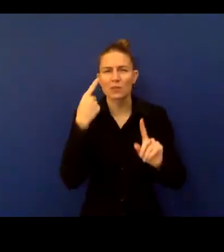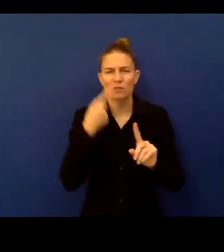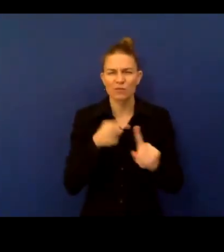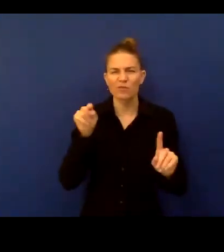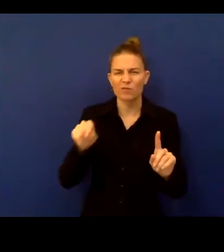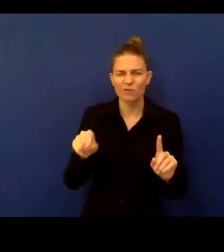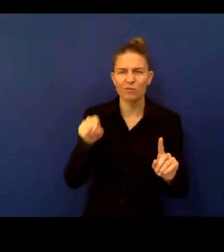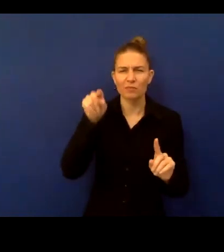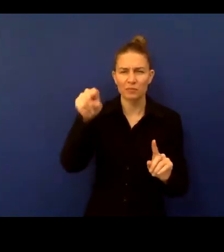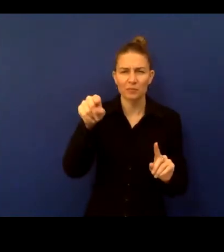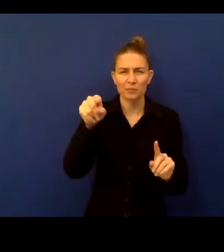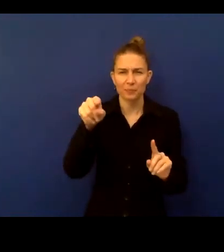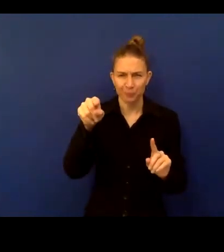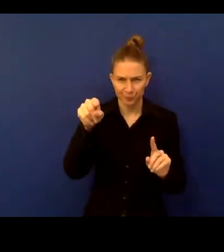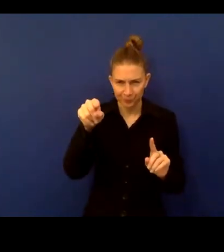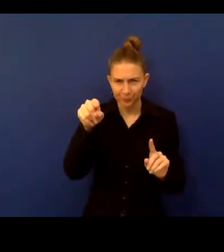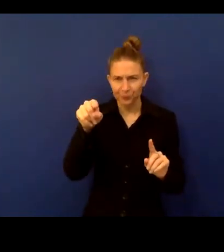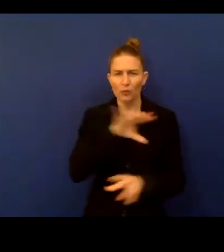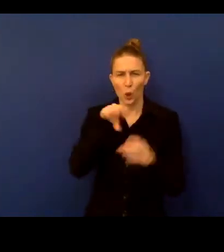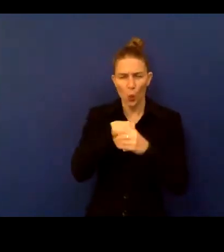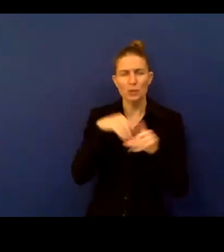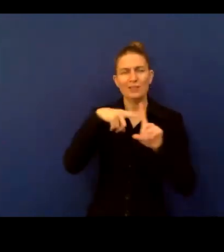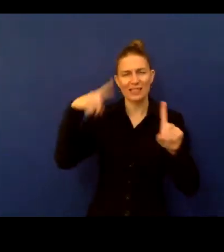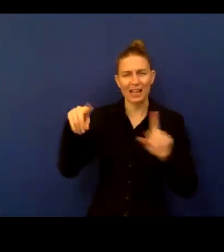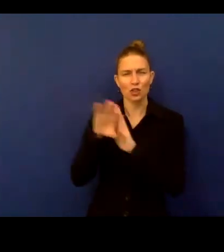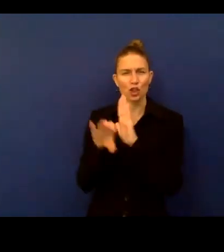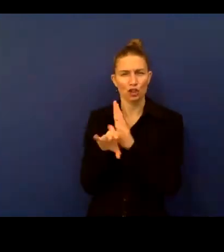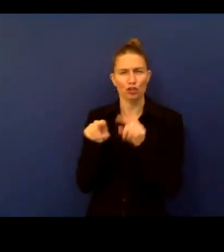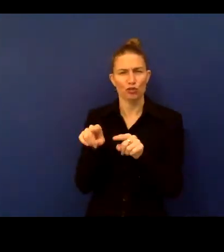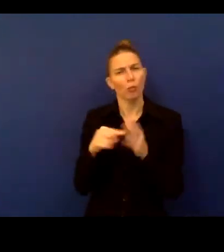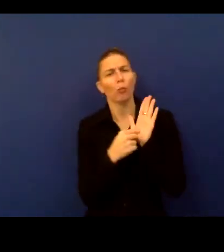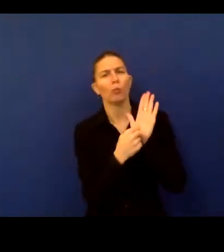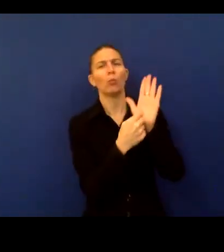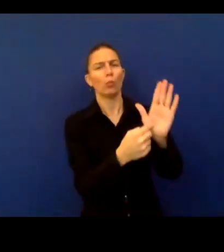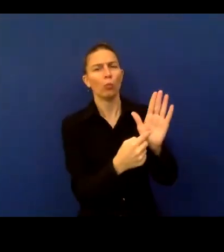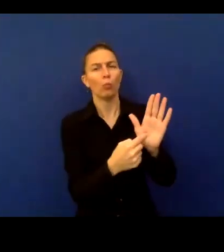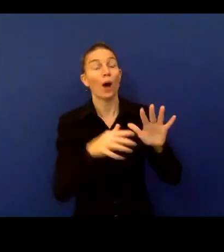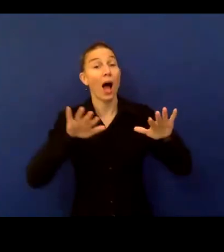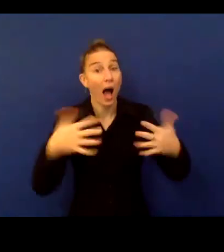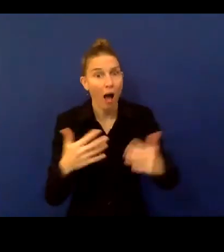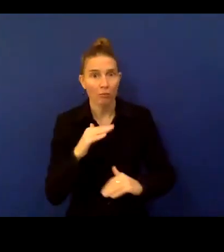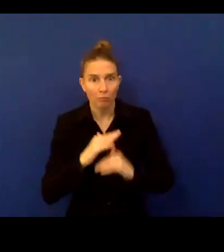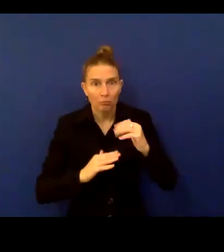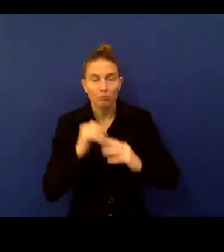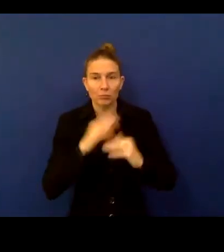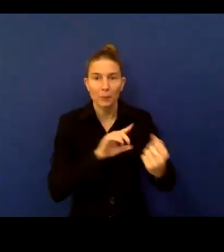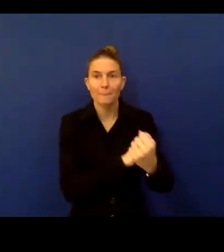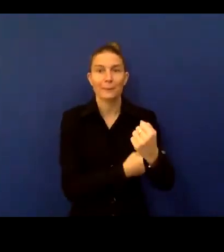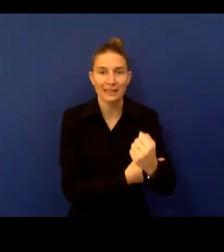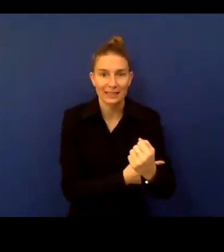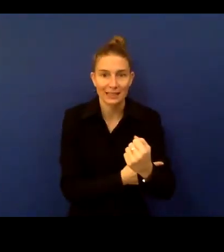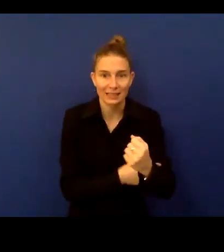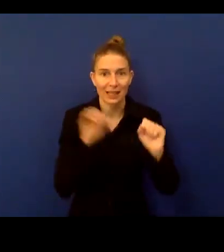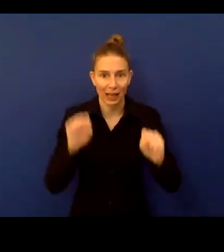capacity to collect and use data and the different ways that partnerships can help us to get there. So the first point was around facilitating